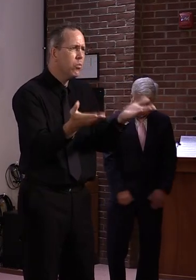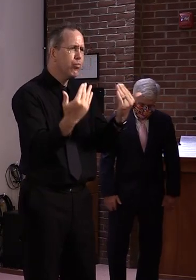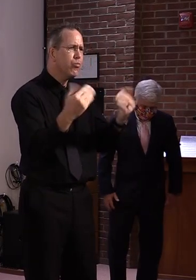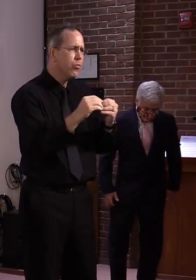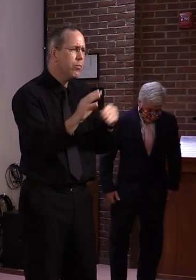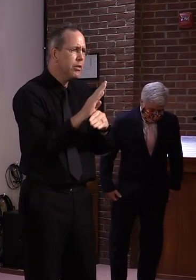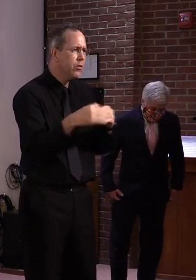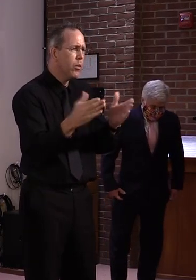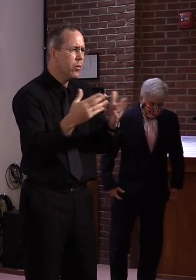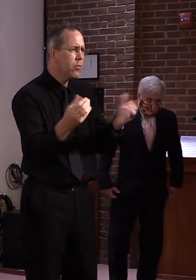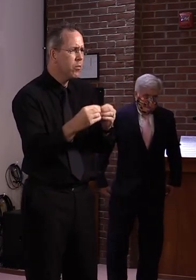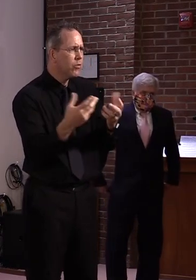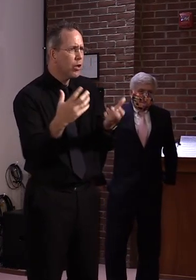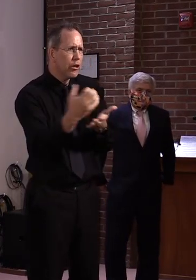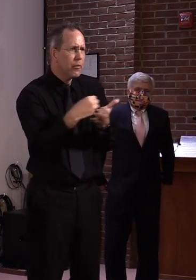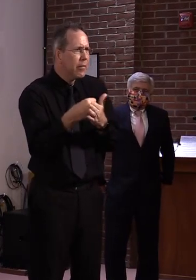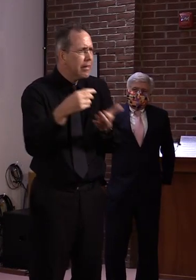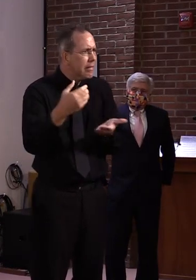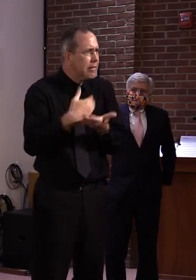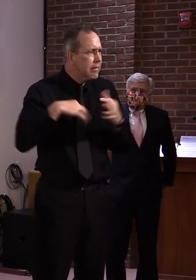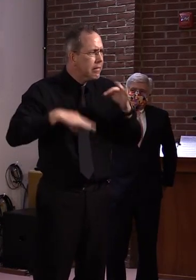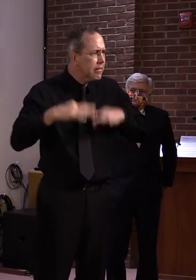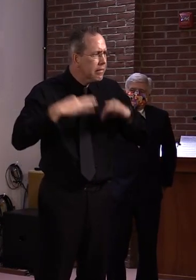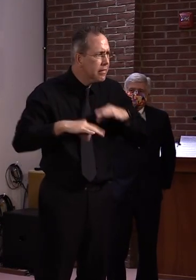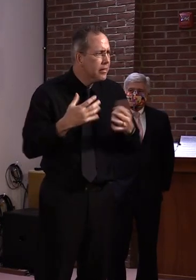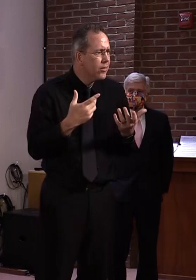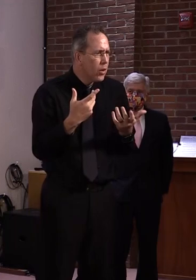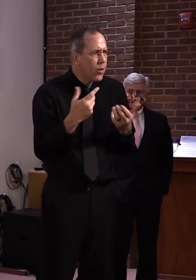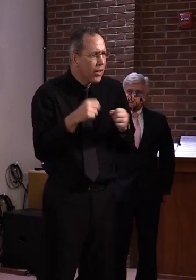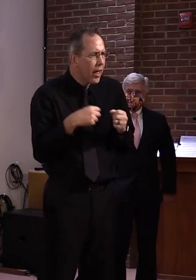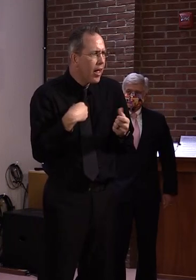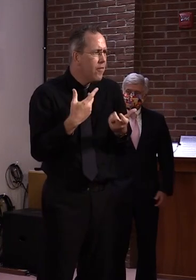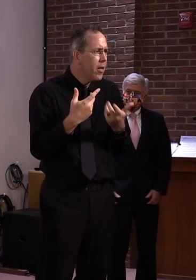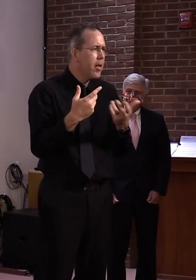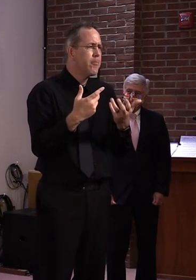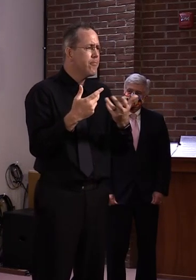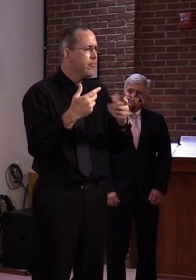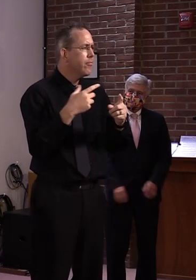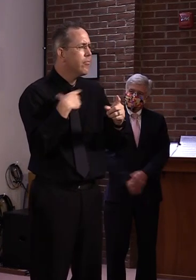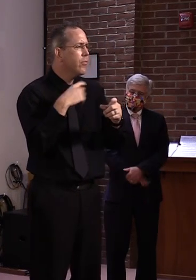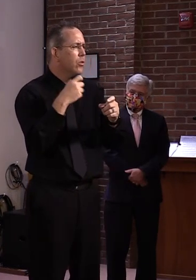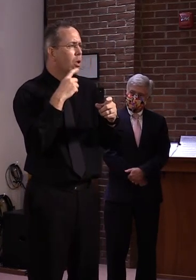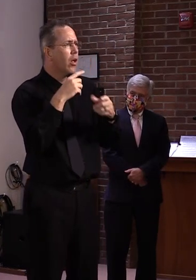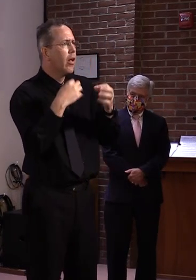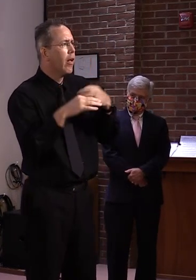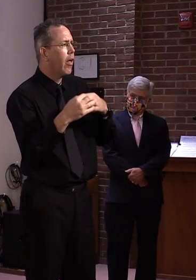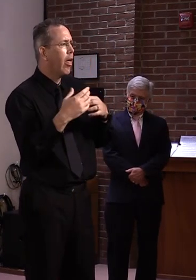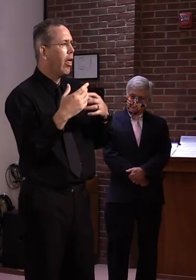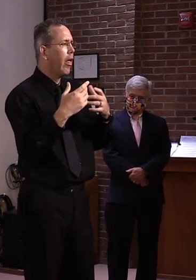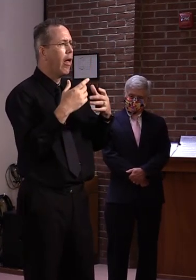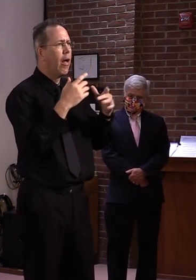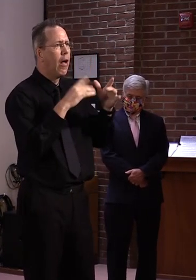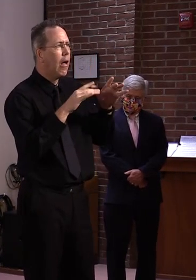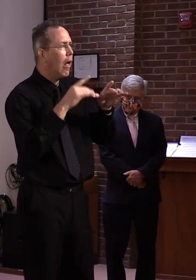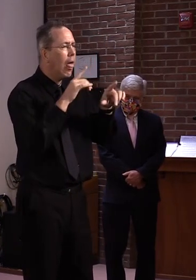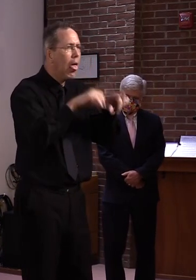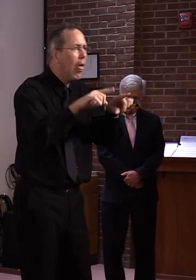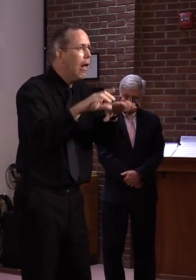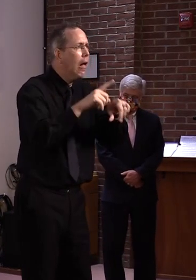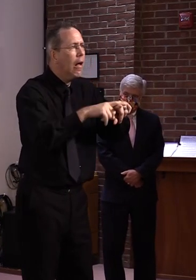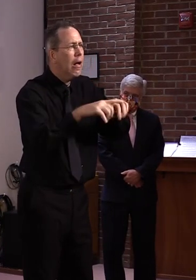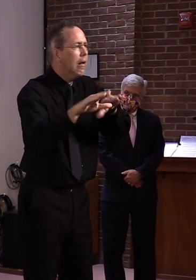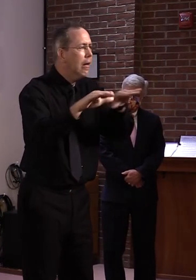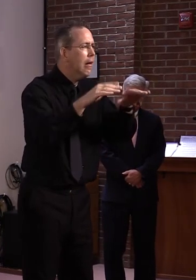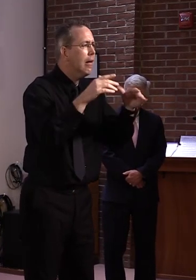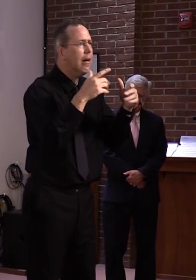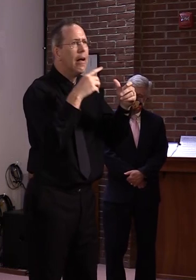try and come back on their own rather than, you know, have to jump through all these hoops to try and get essentially a welfare